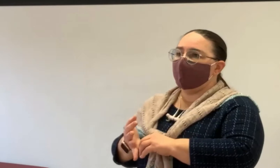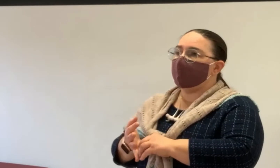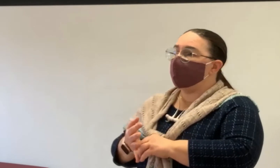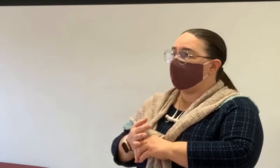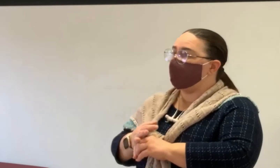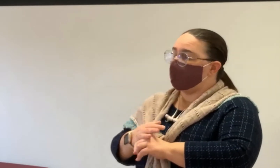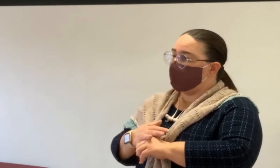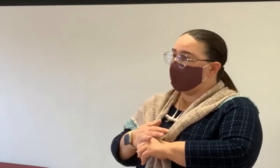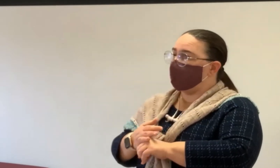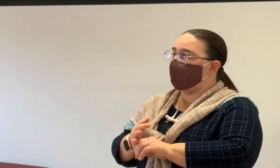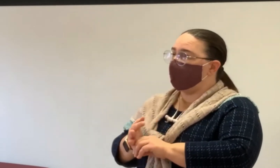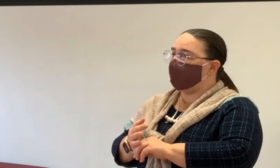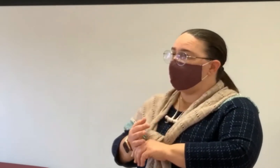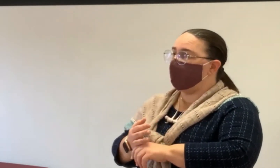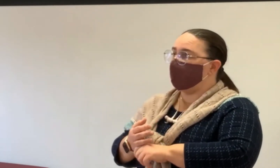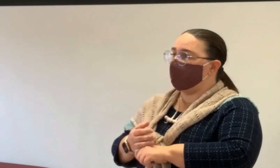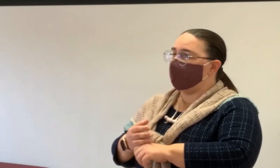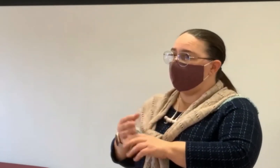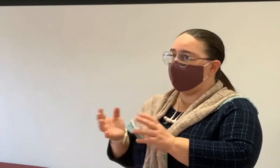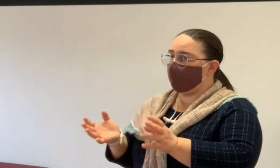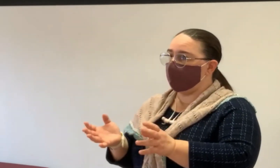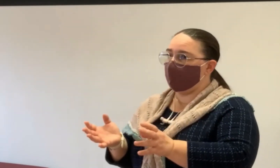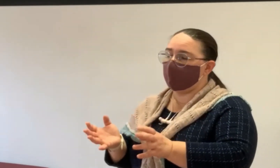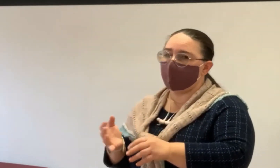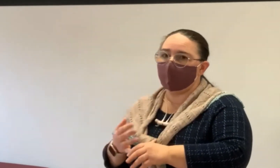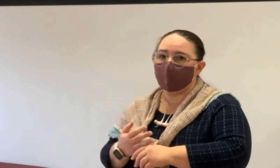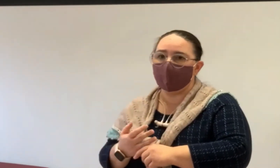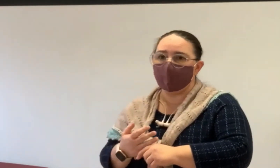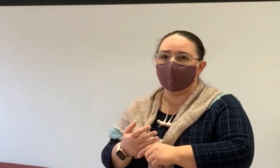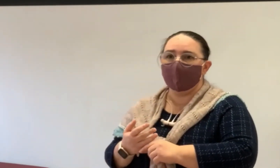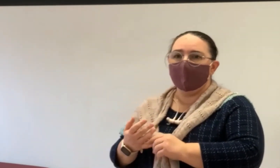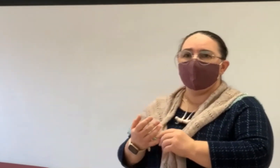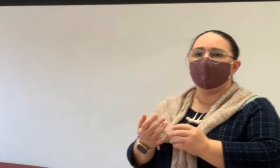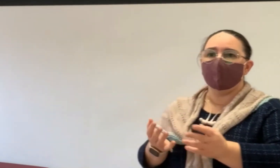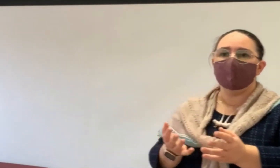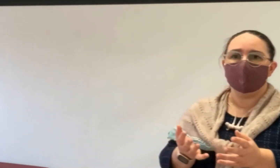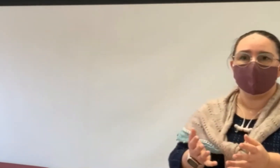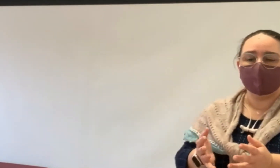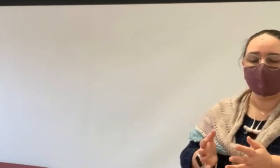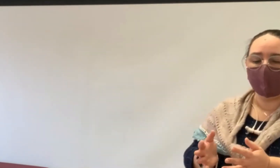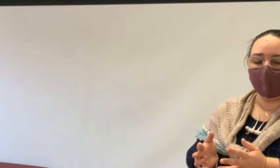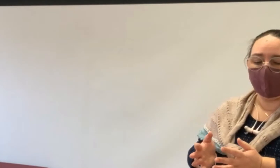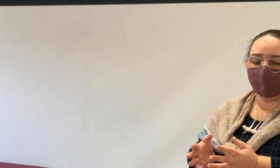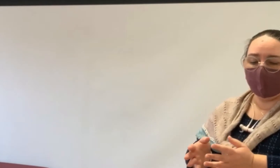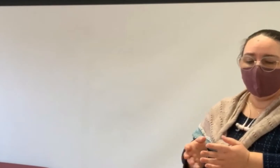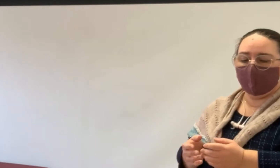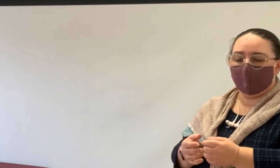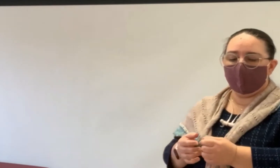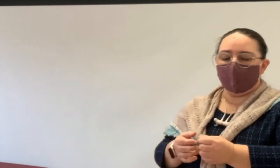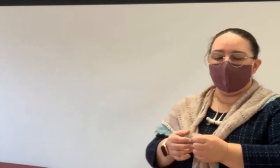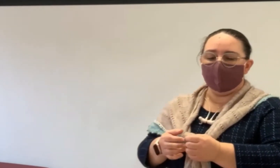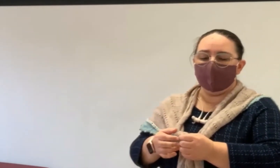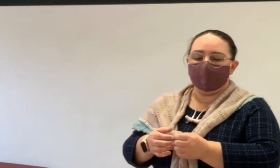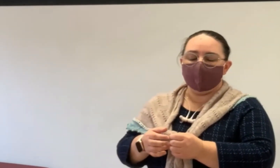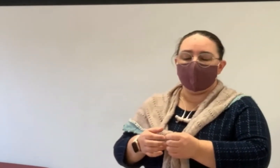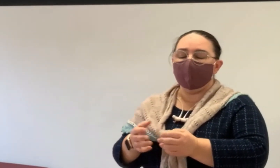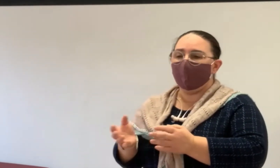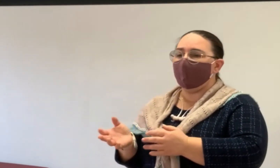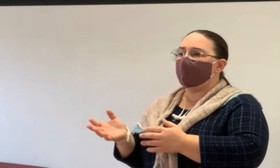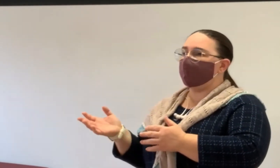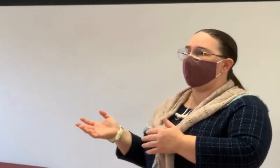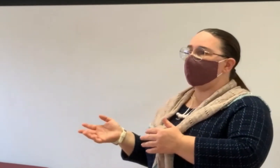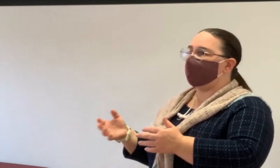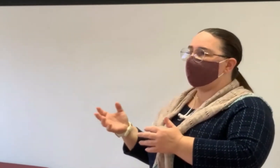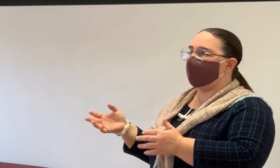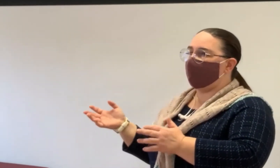a reverse mortgage is one of the things you may have heard about and some people do and reverse mortgages have, um, in